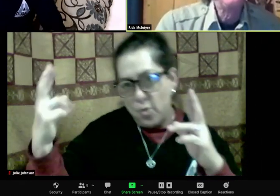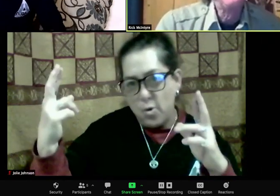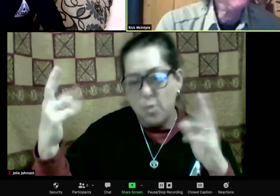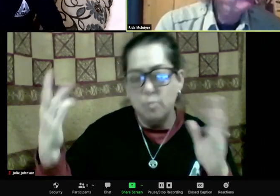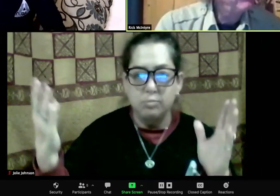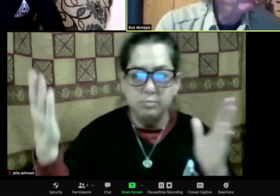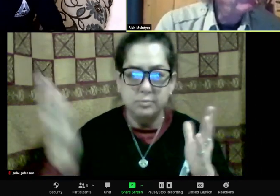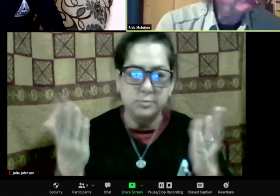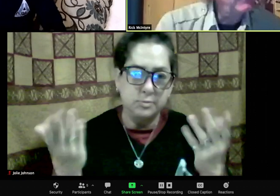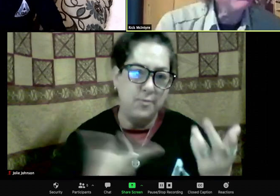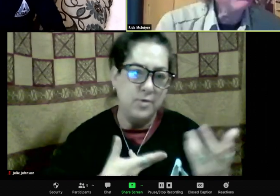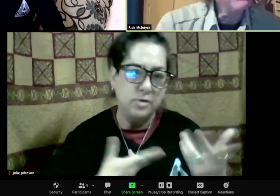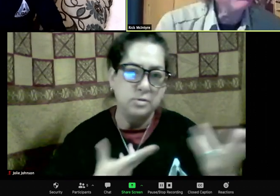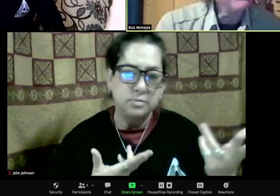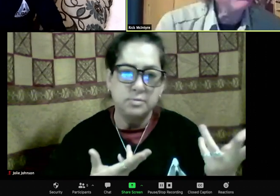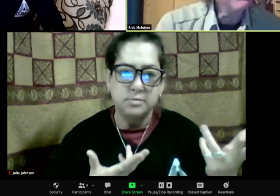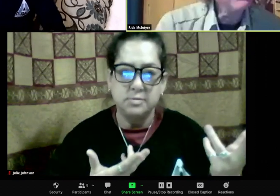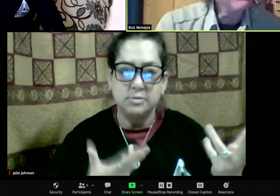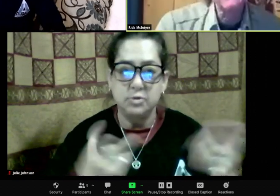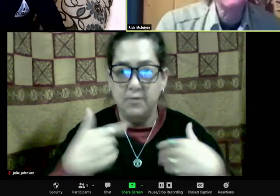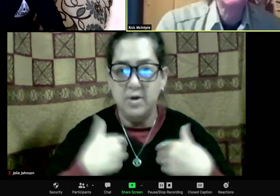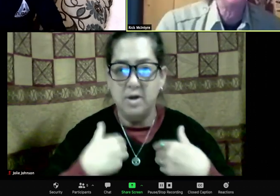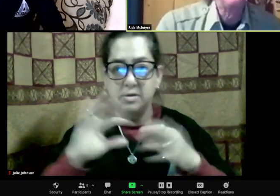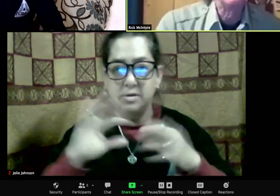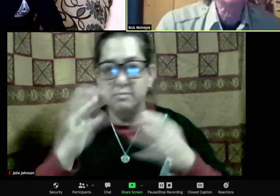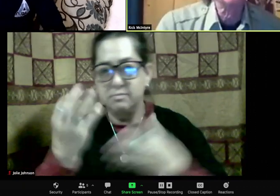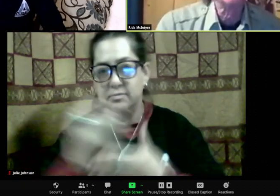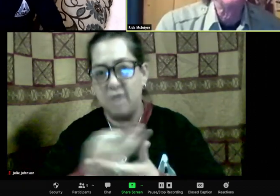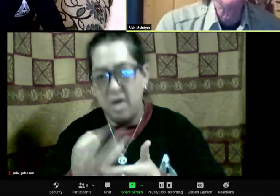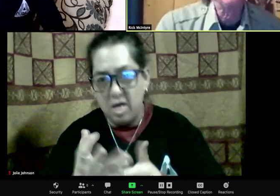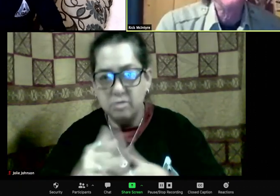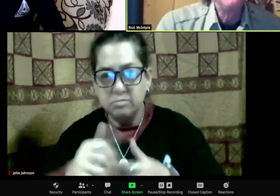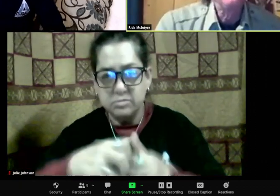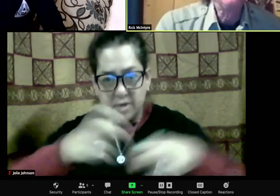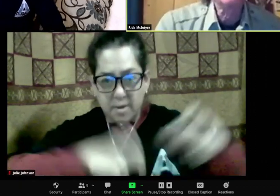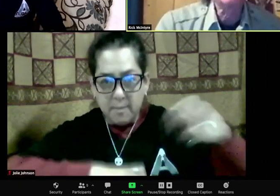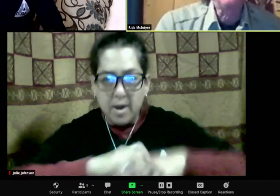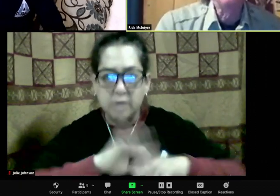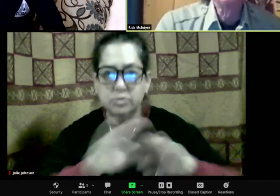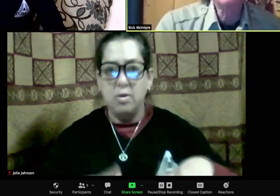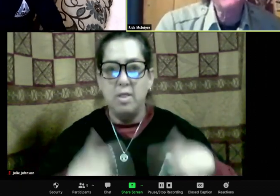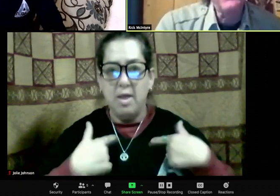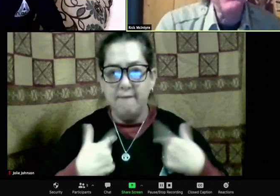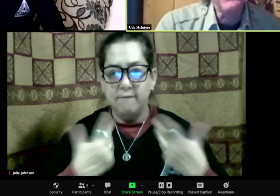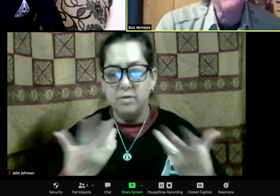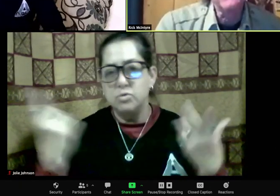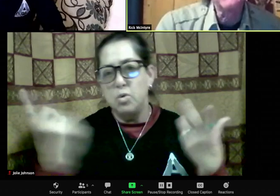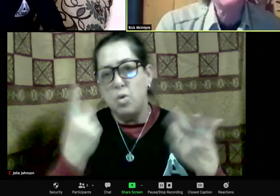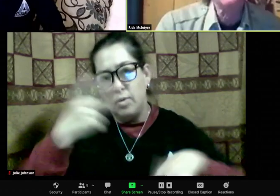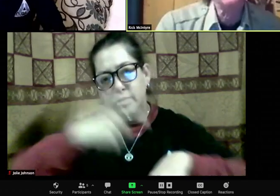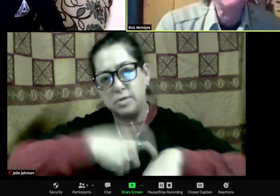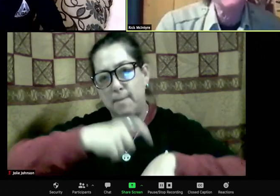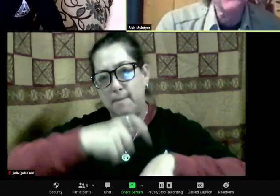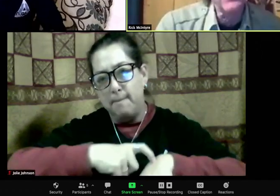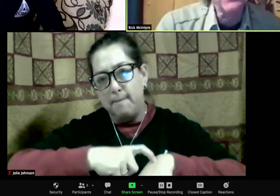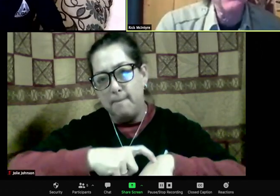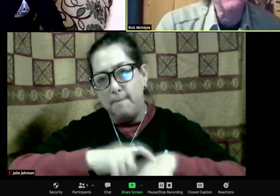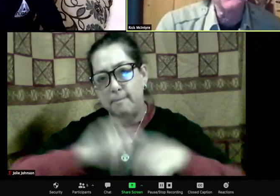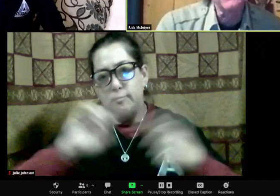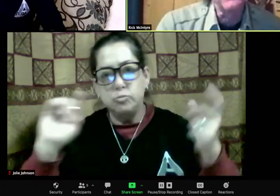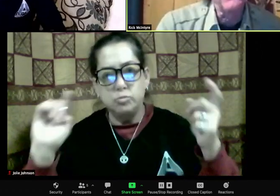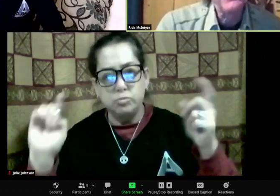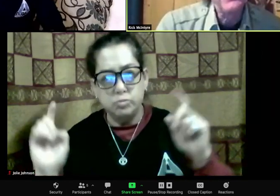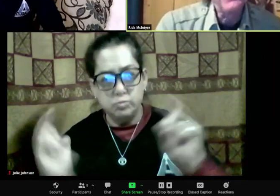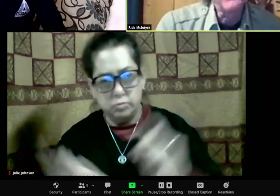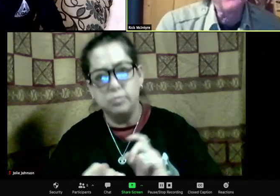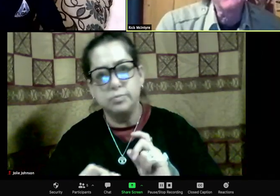subtitle, perhaps, from Renegade to Alpha Male. So, it's a very dramatic story, but